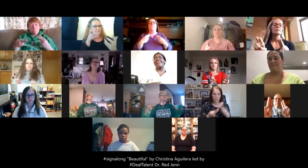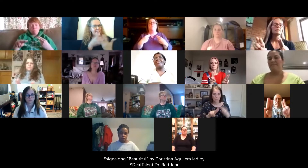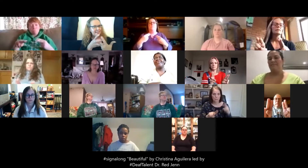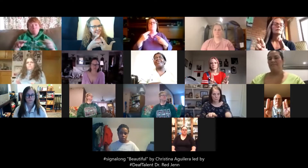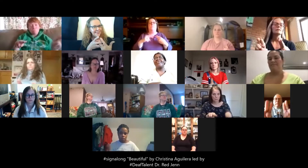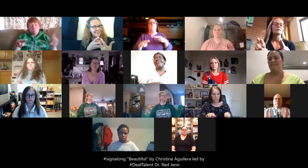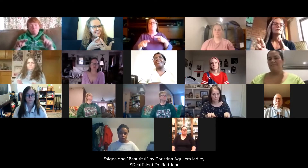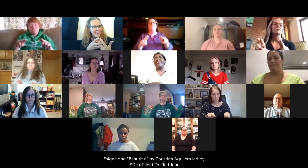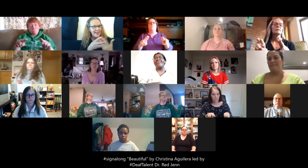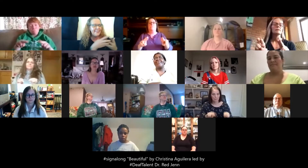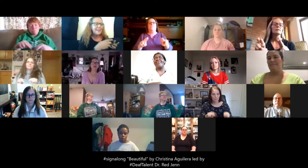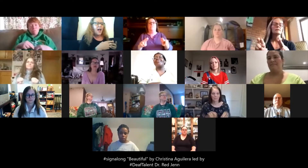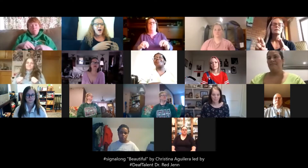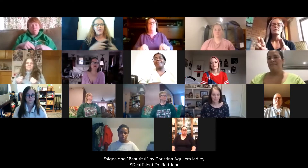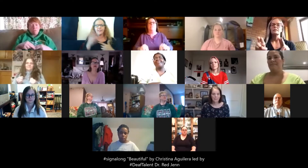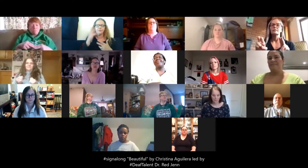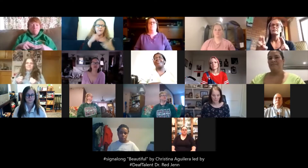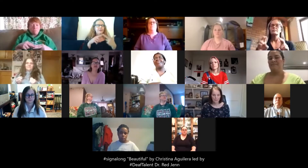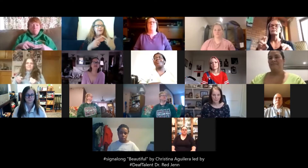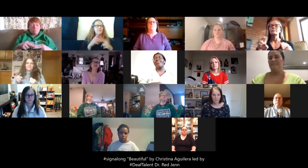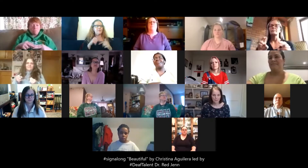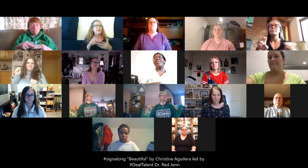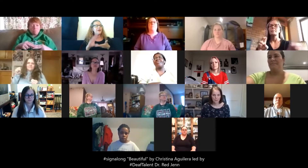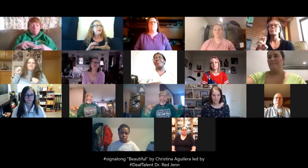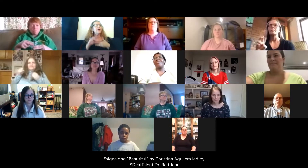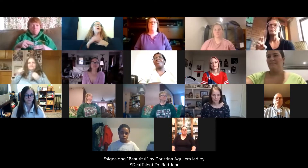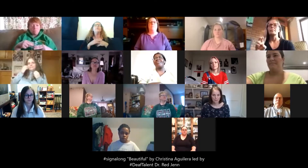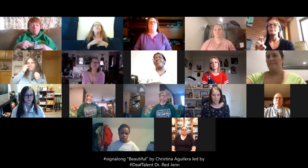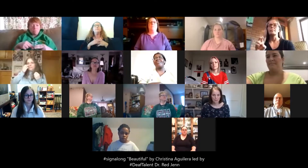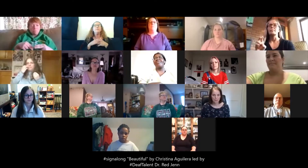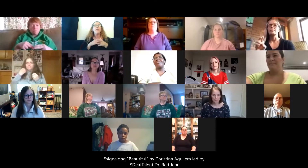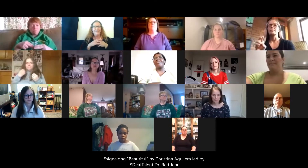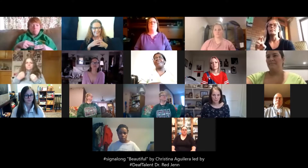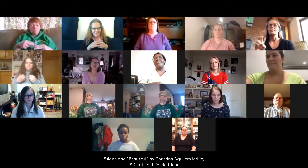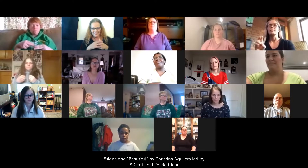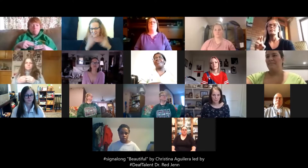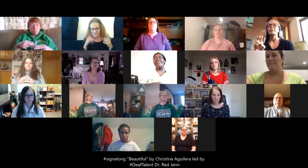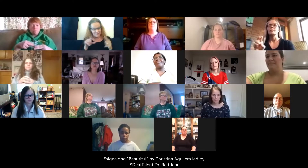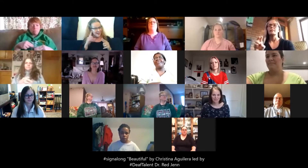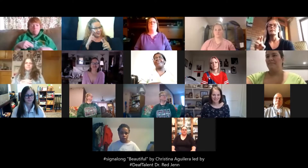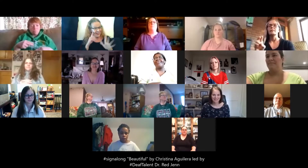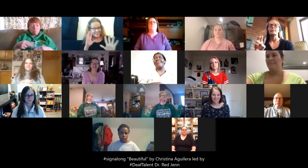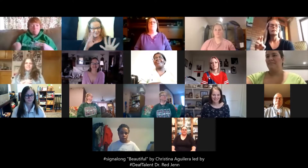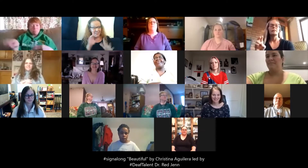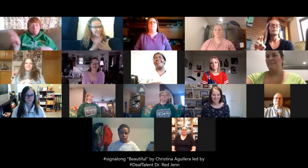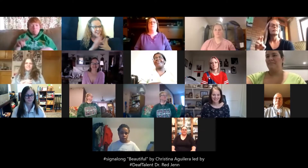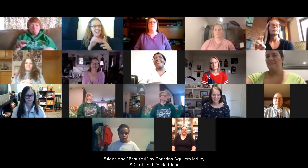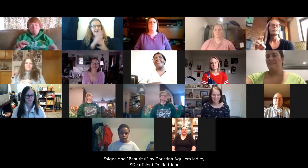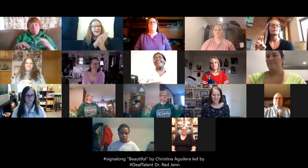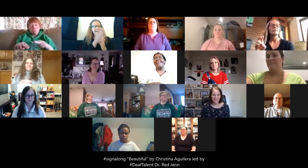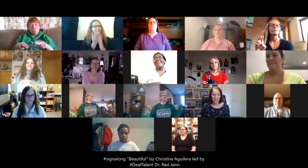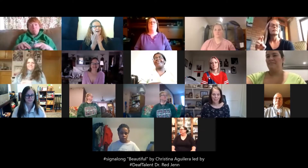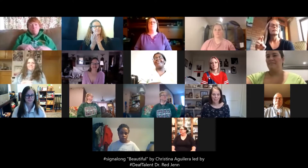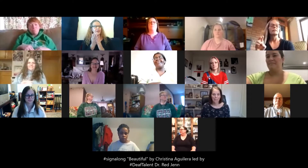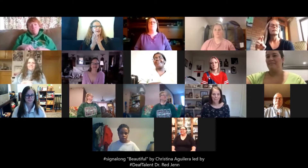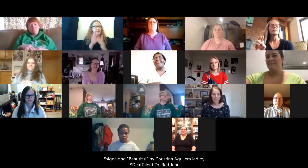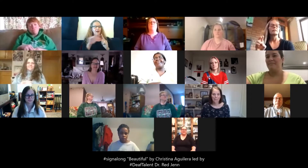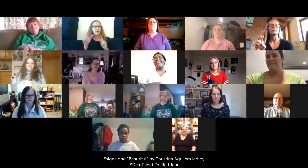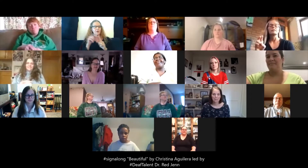match it. Right? Okay. beautiful. I can't bring you down. Try to think. Believe me. The other ones